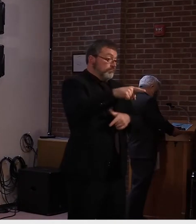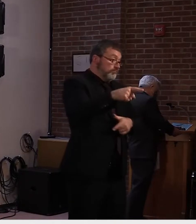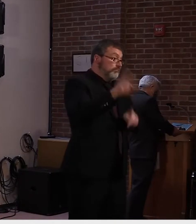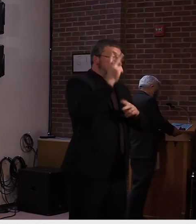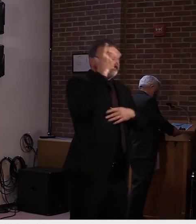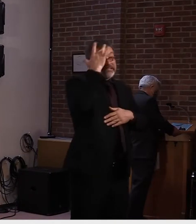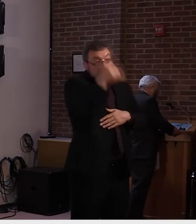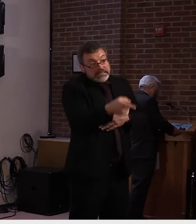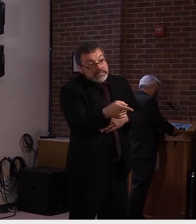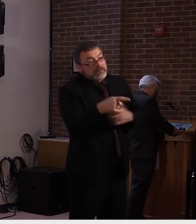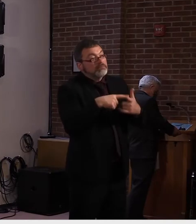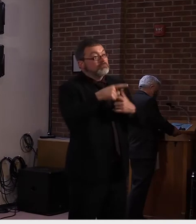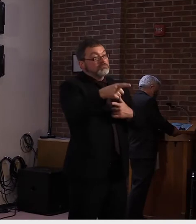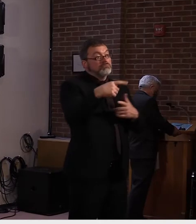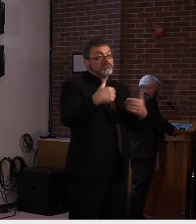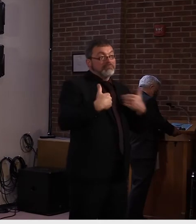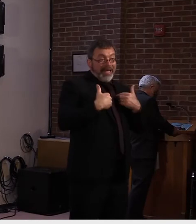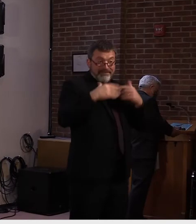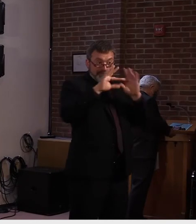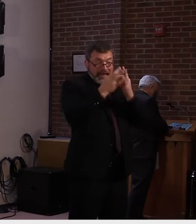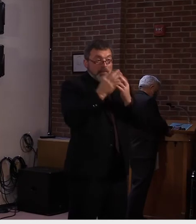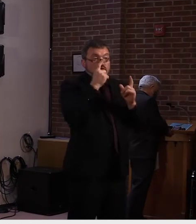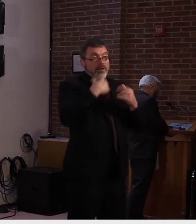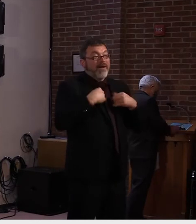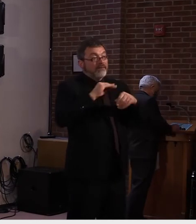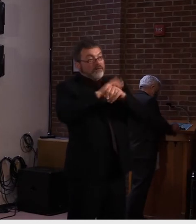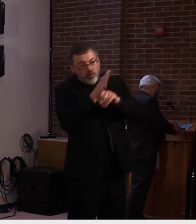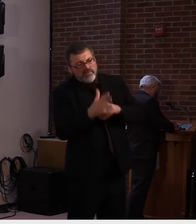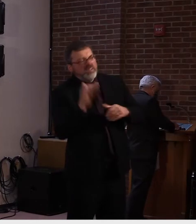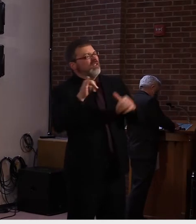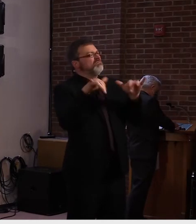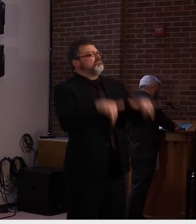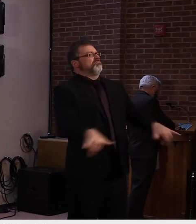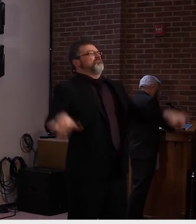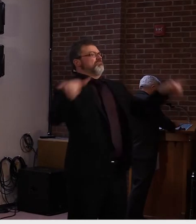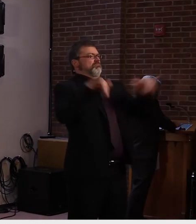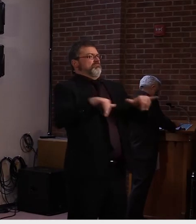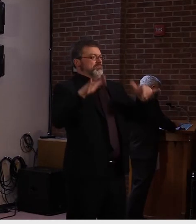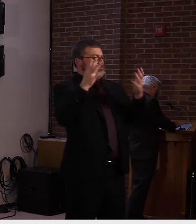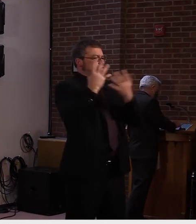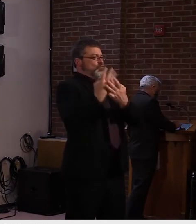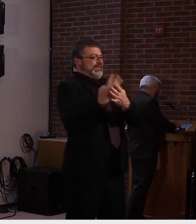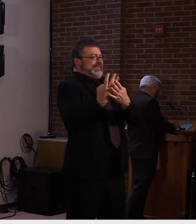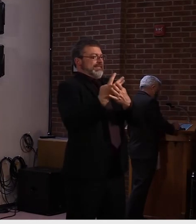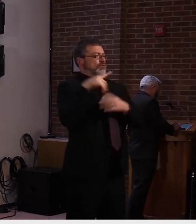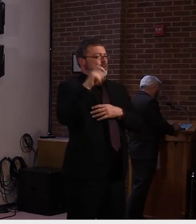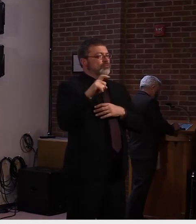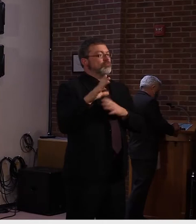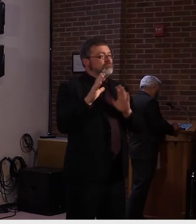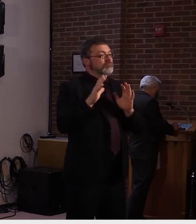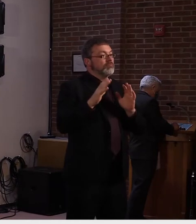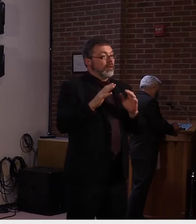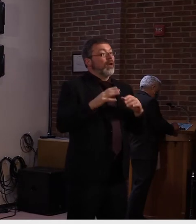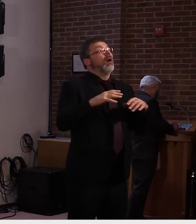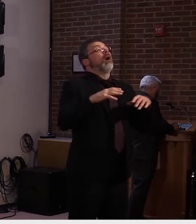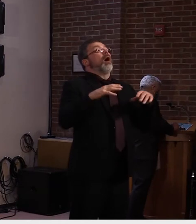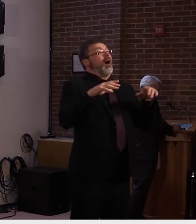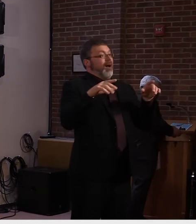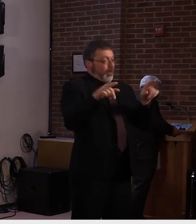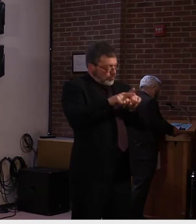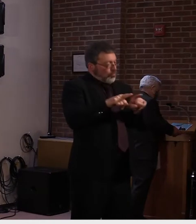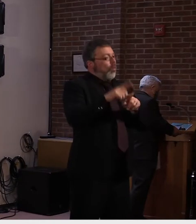contact with someone with COVID-19 symptoms? So forth. And the second component is a temperature check, which would be administered by school personnel.